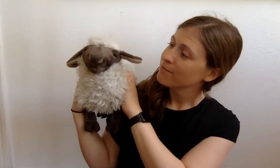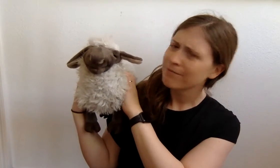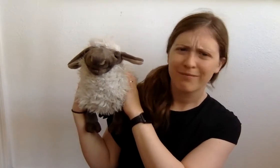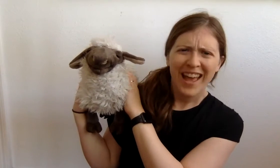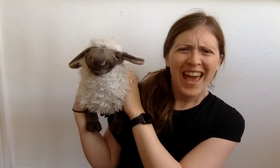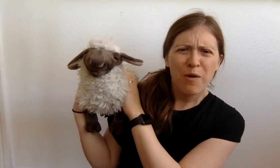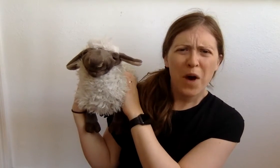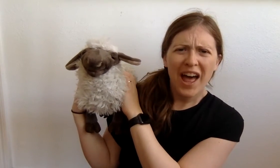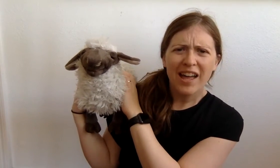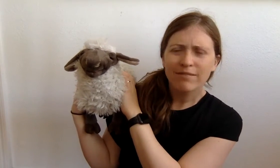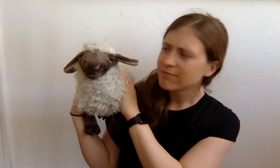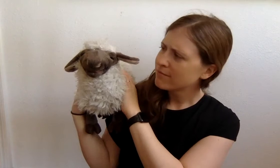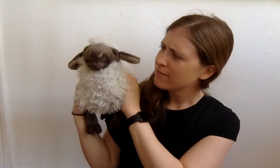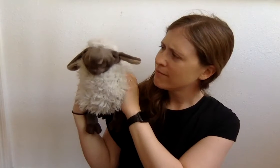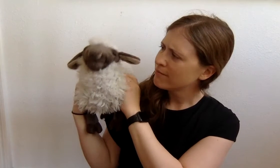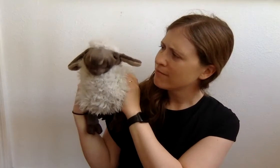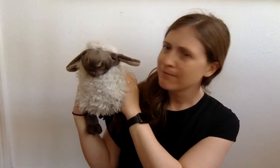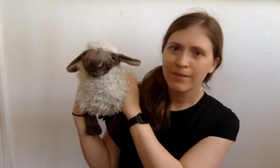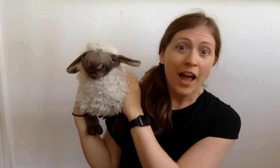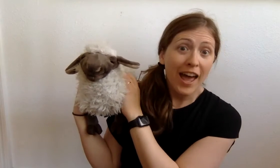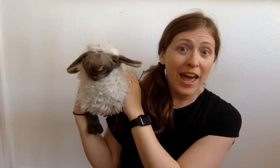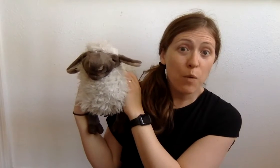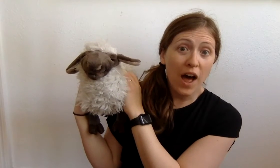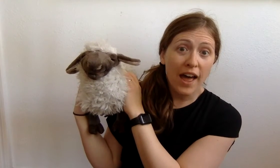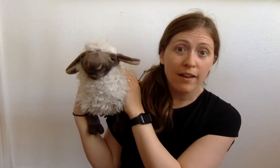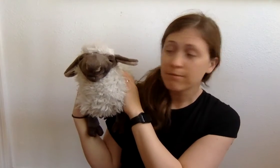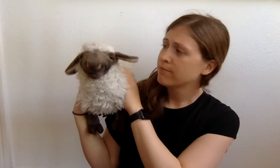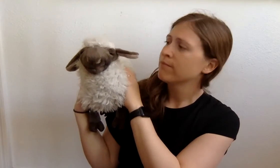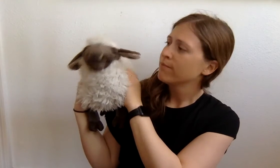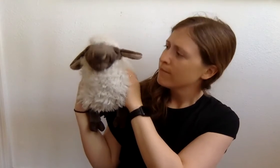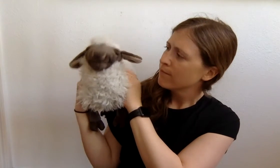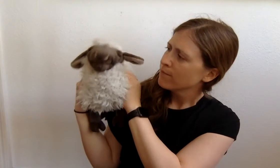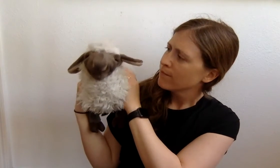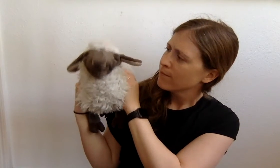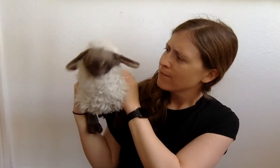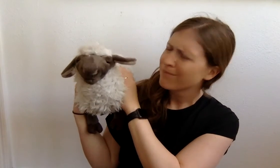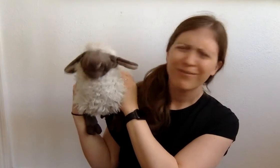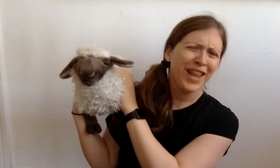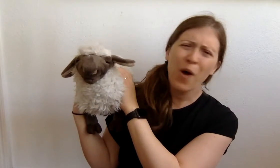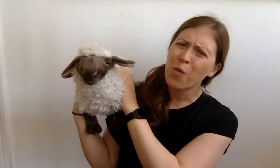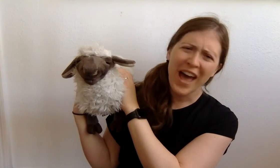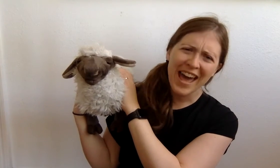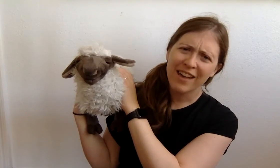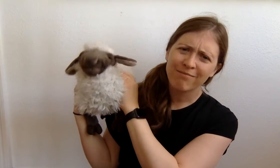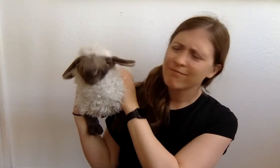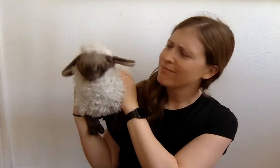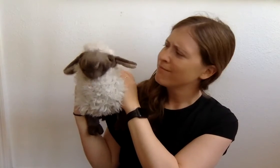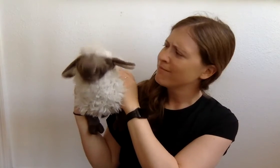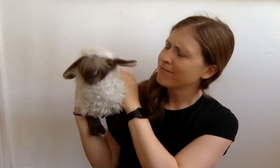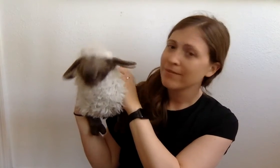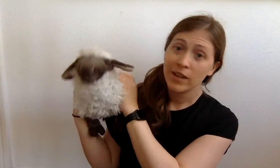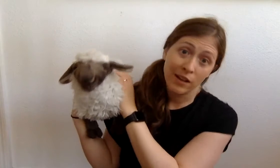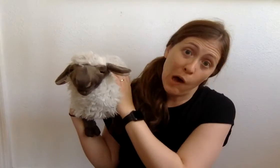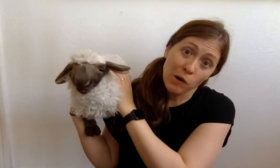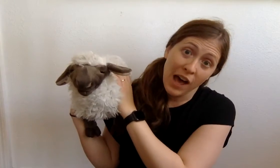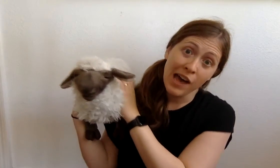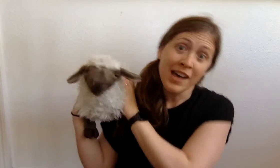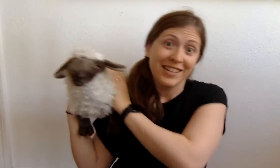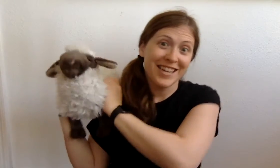Hey what? Hey what? No way. Okay d